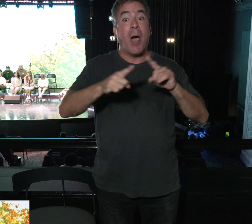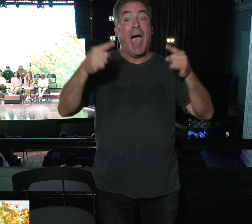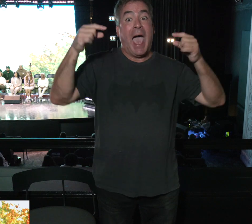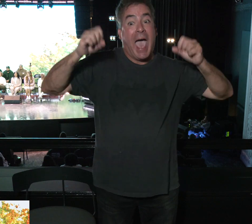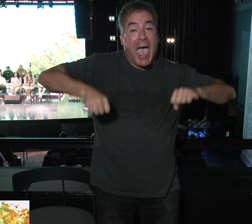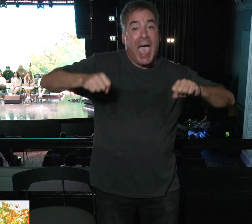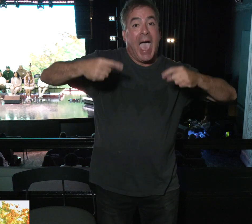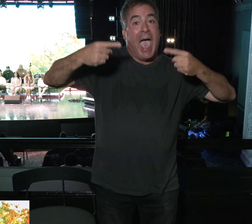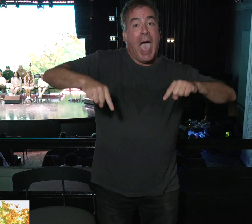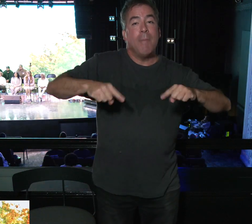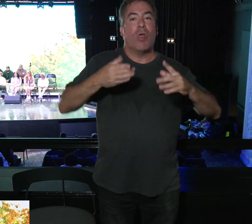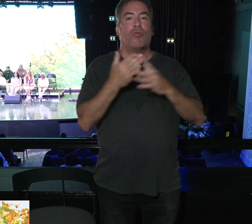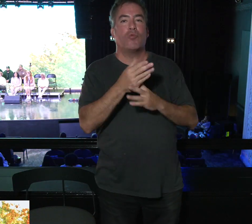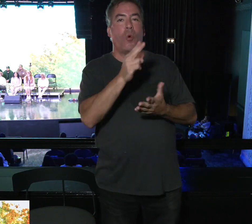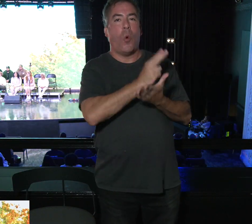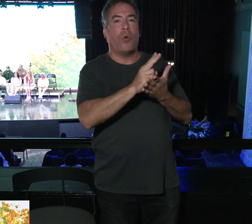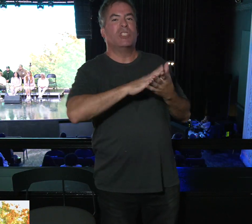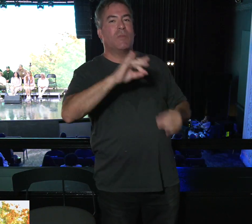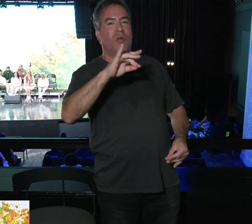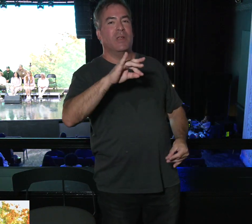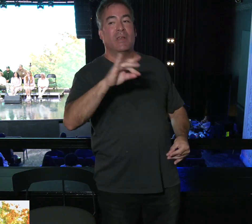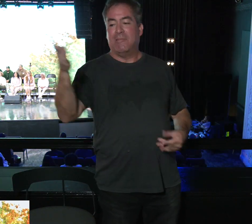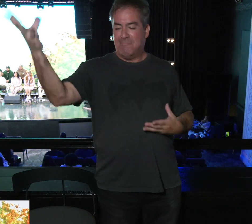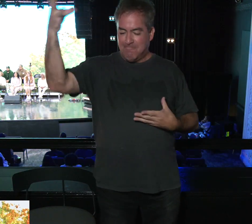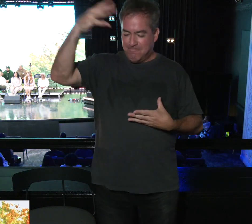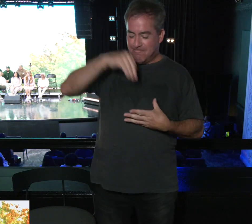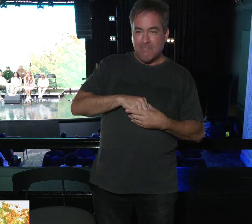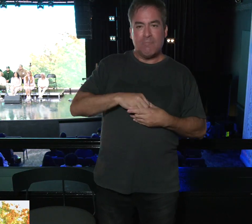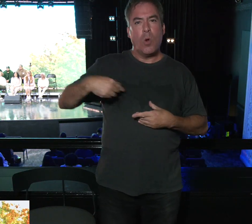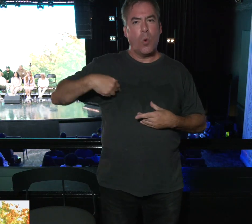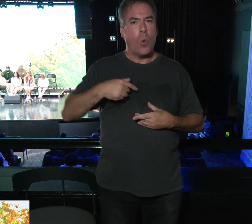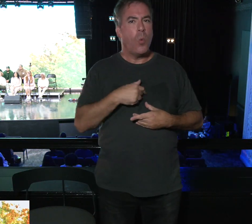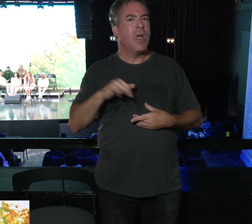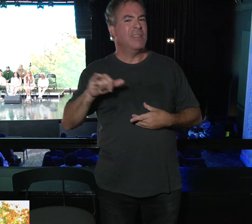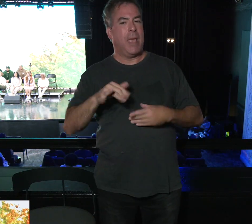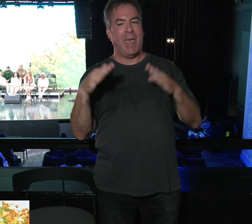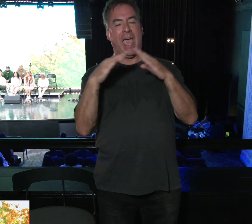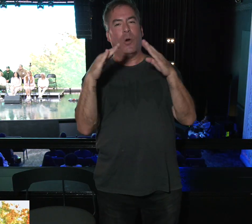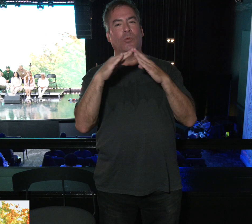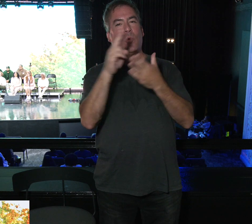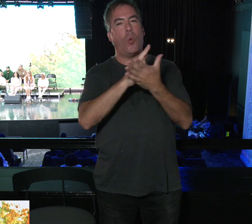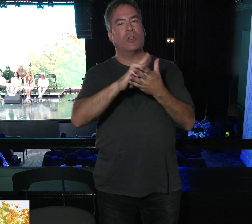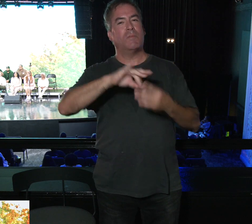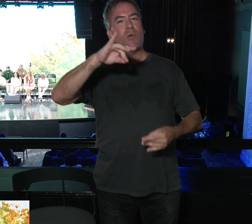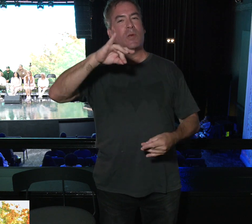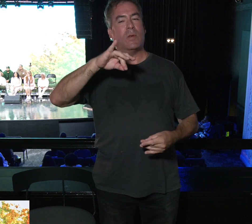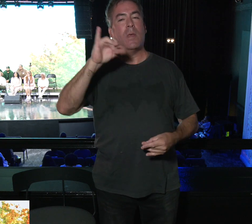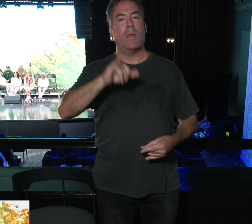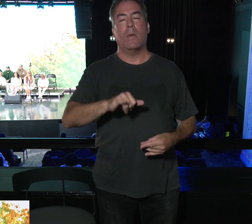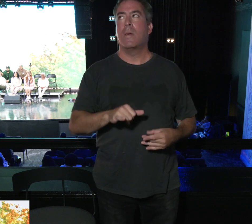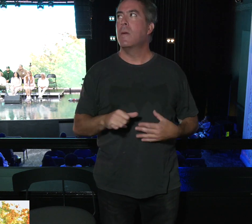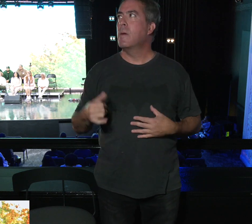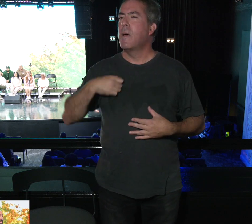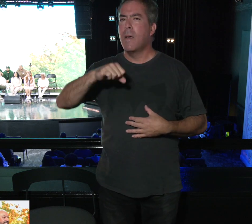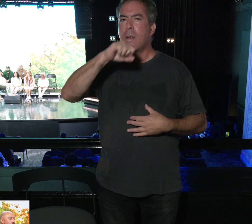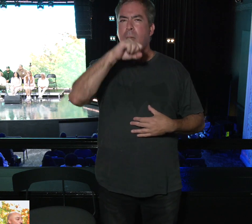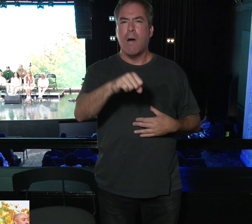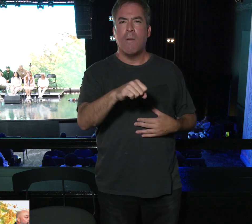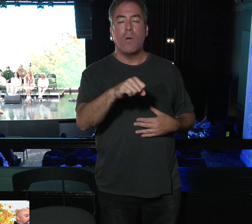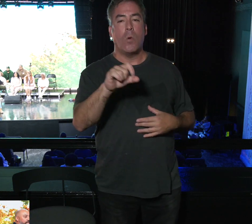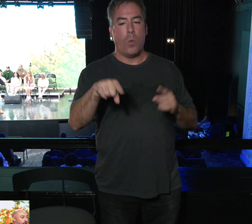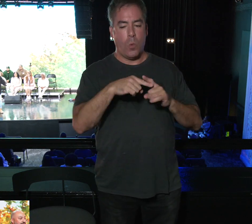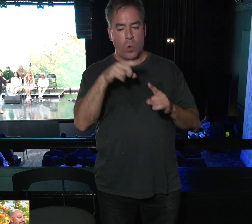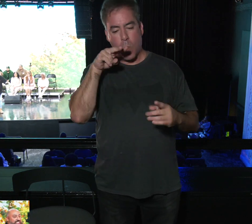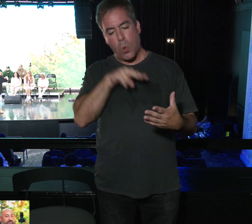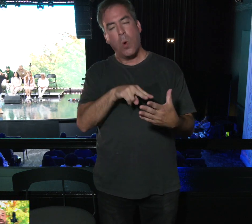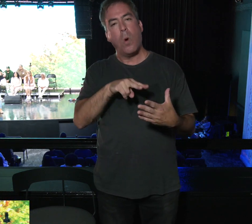saved, the Holy Spirit comes to live in us. We are temples of the Holy Spirit. This is massive. I love this because when you